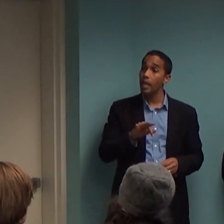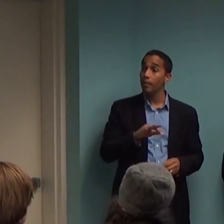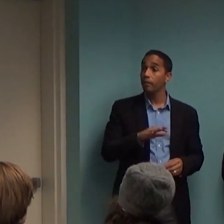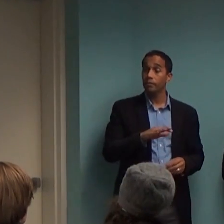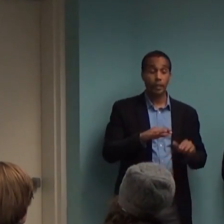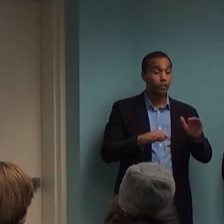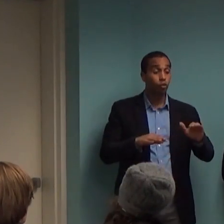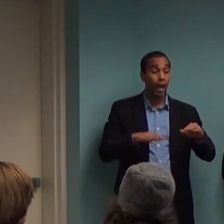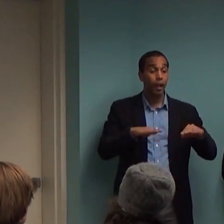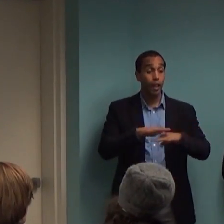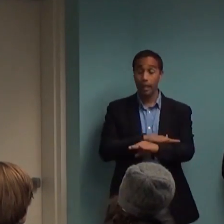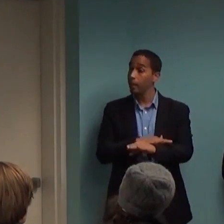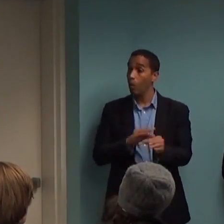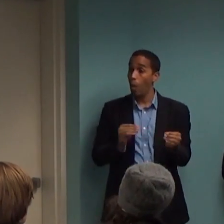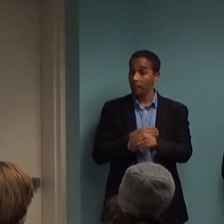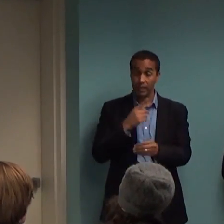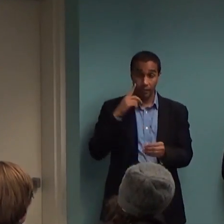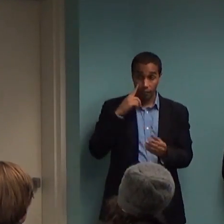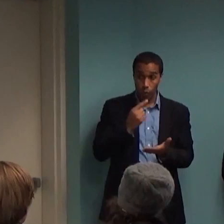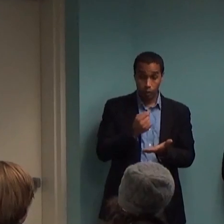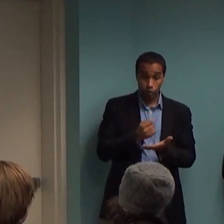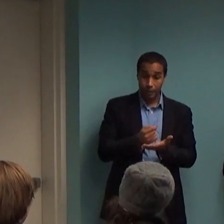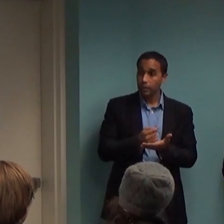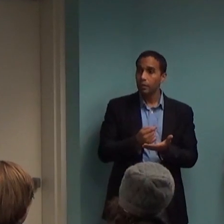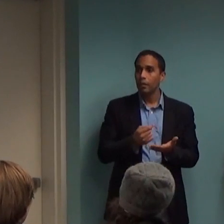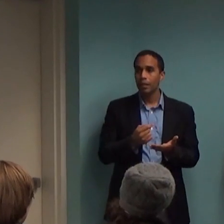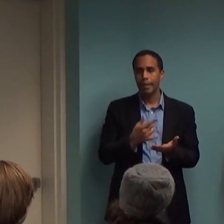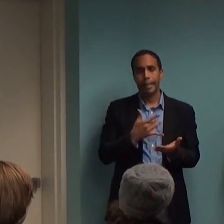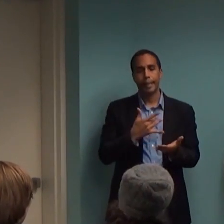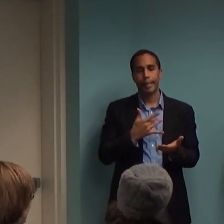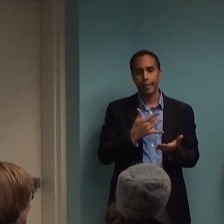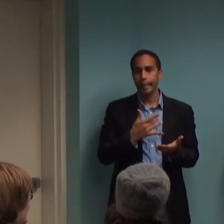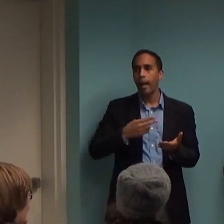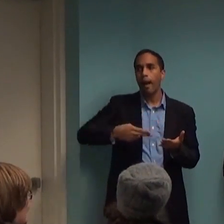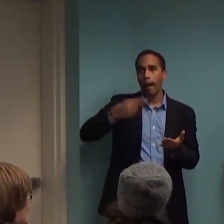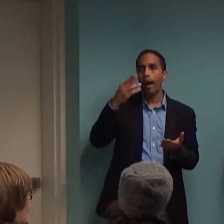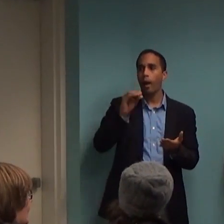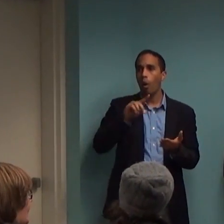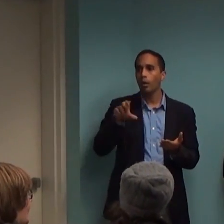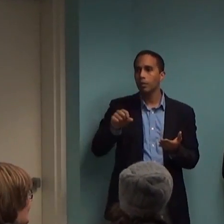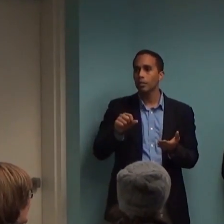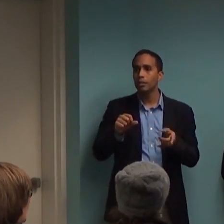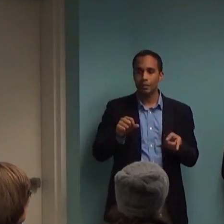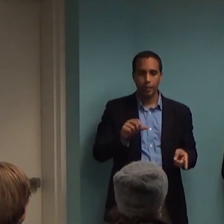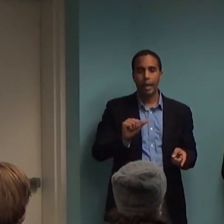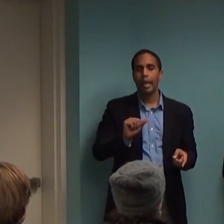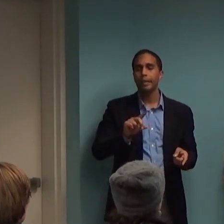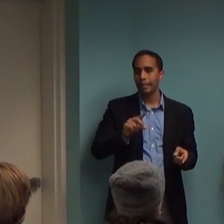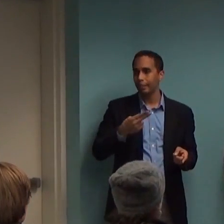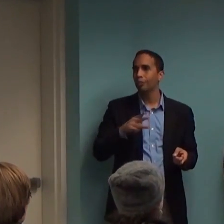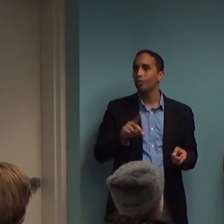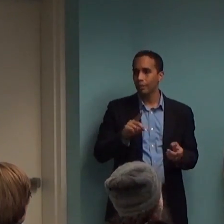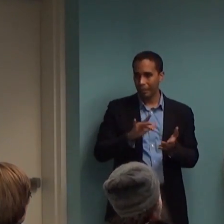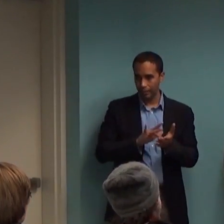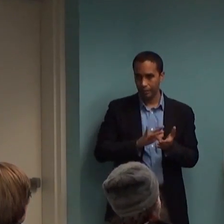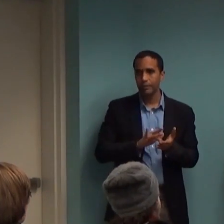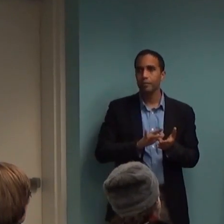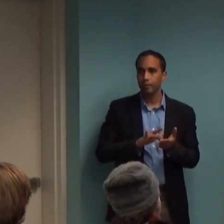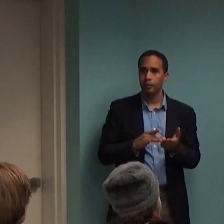attention deficit based medication. Like just the odds are very much in favor of that happening. To what extent is that essential every time